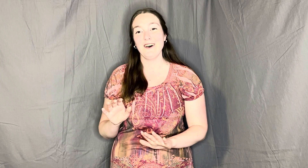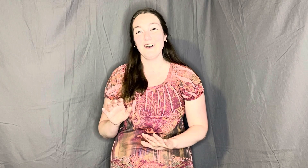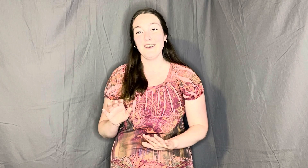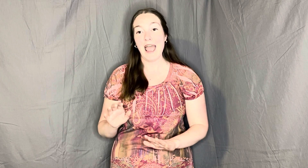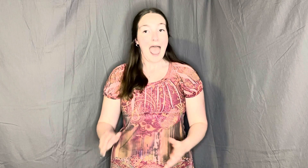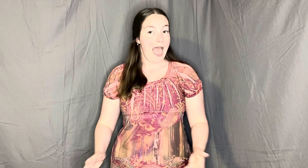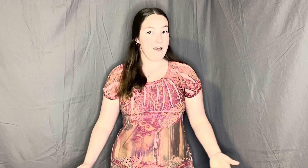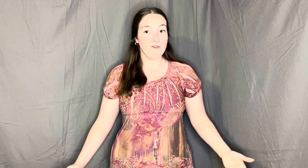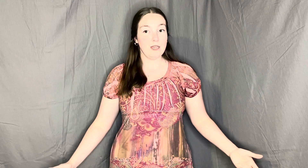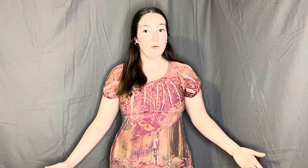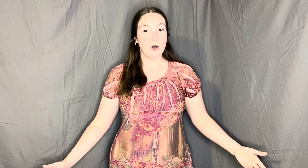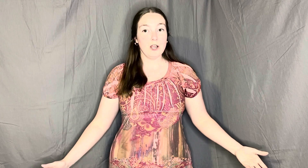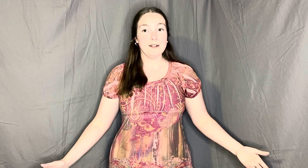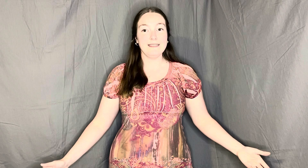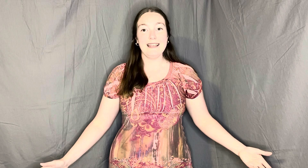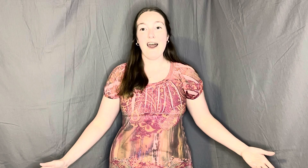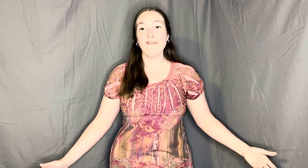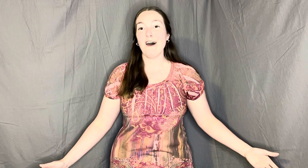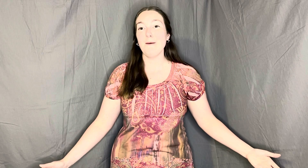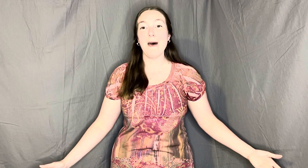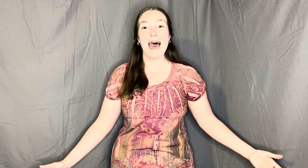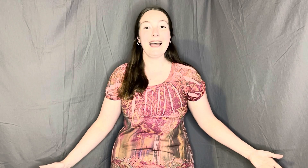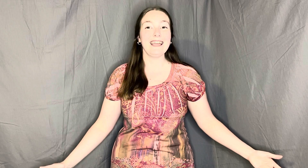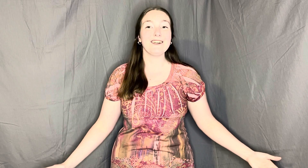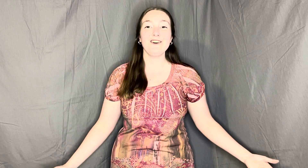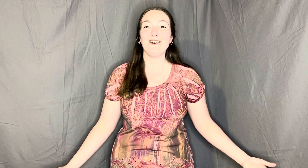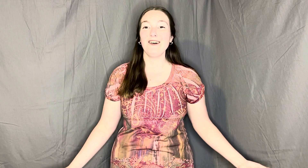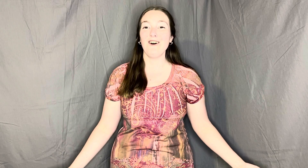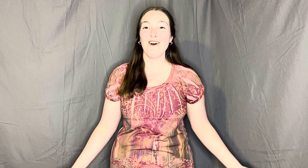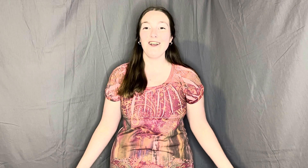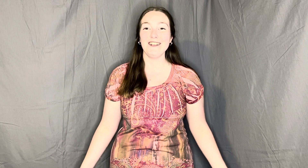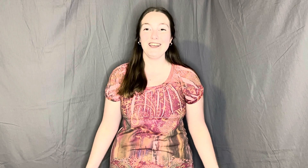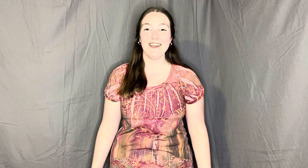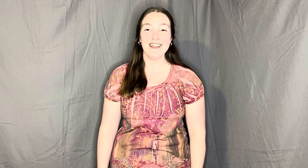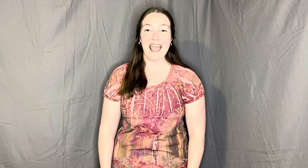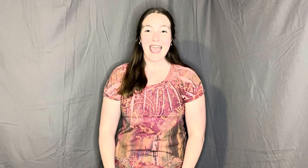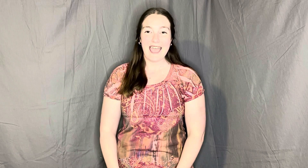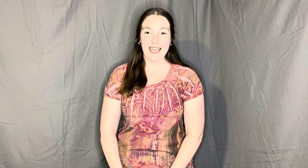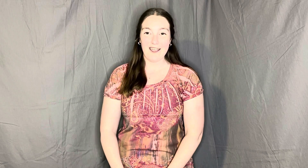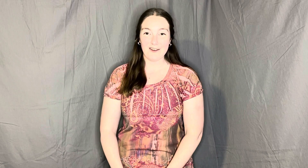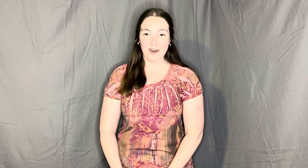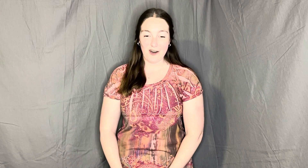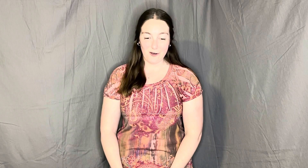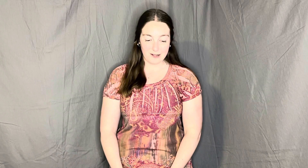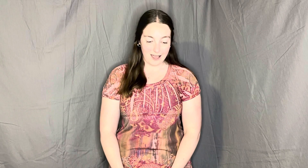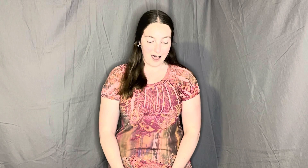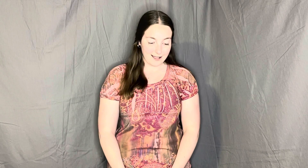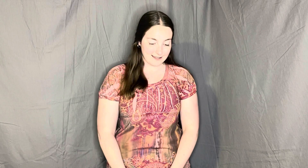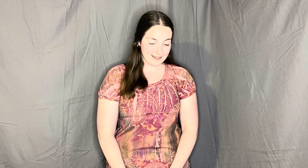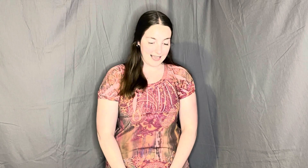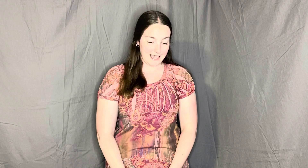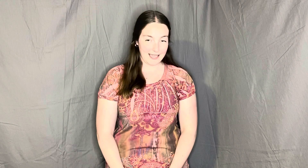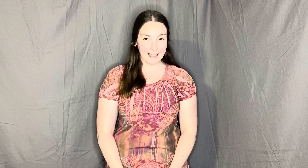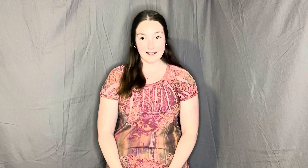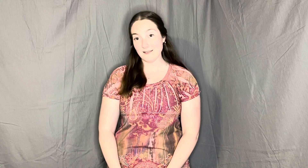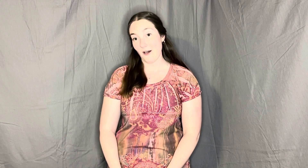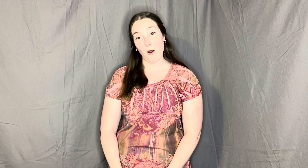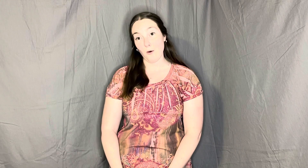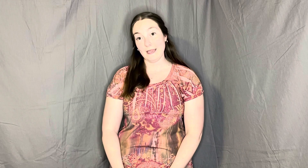Every word's in alphabetical order. Ergo, lost things always